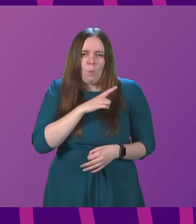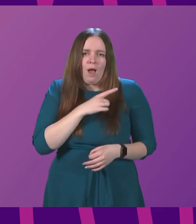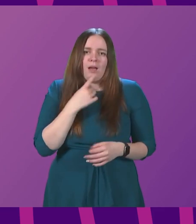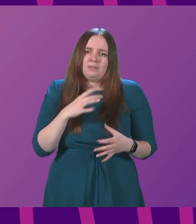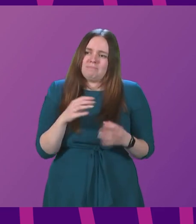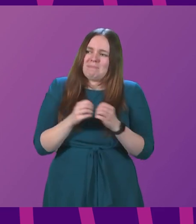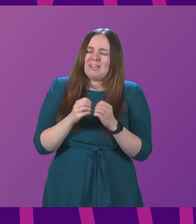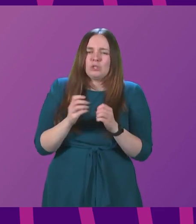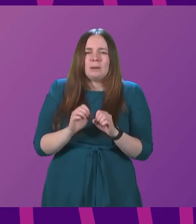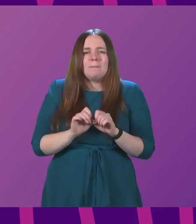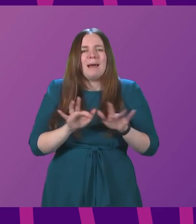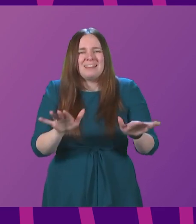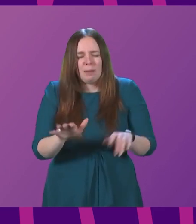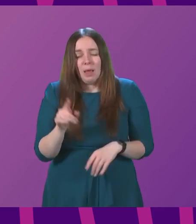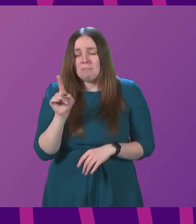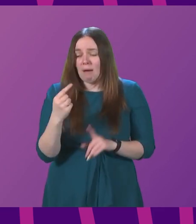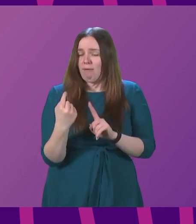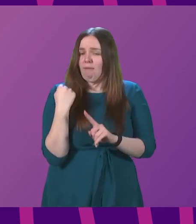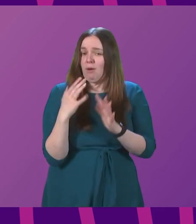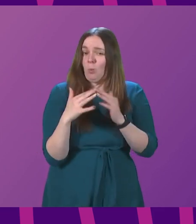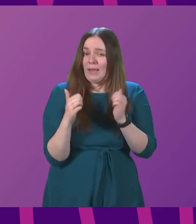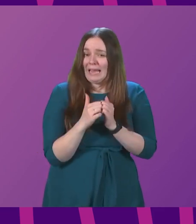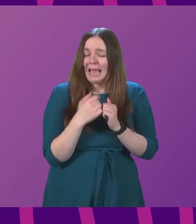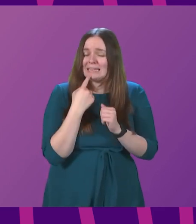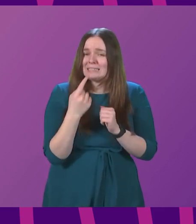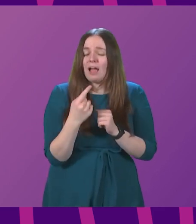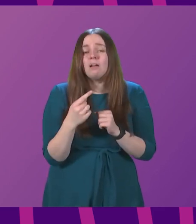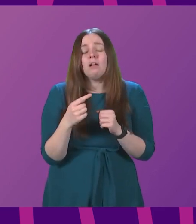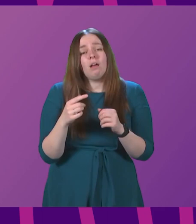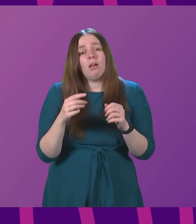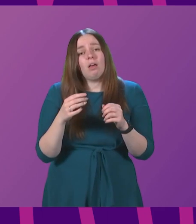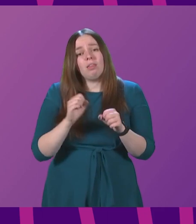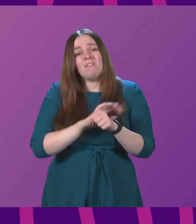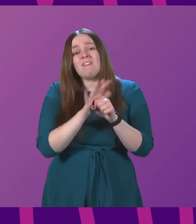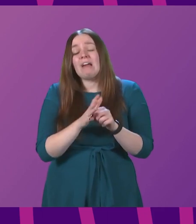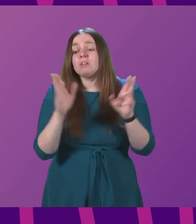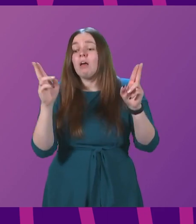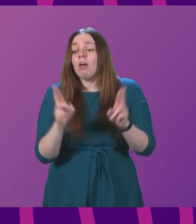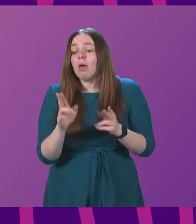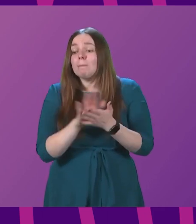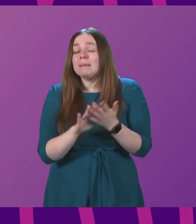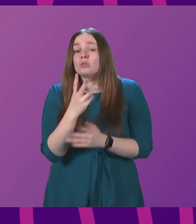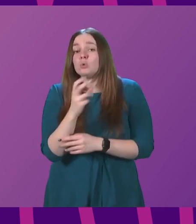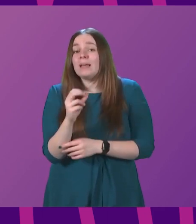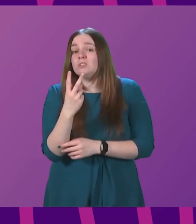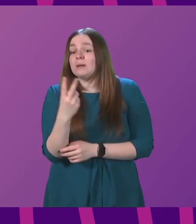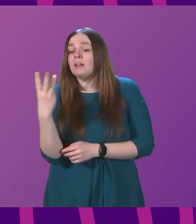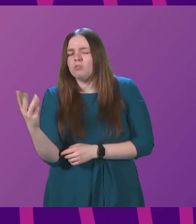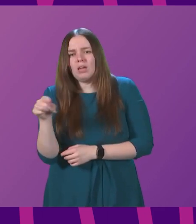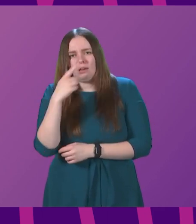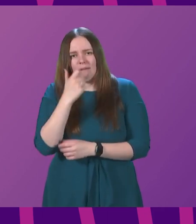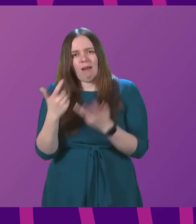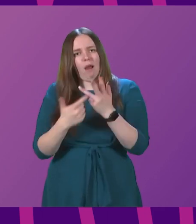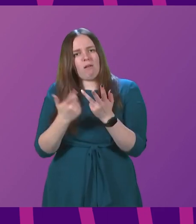miraculously, we're told this weekend that by the threat of the virus has abated such that in 2023, we can hold another